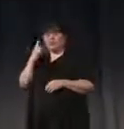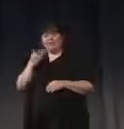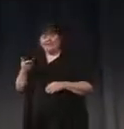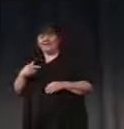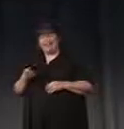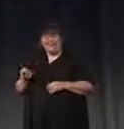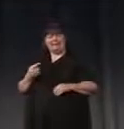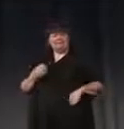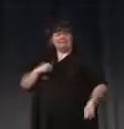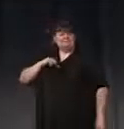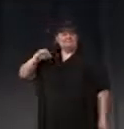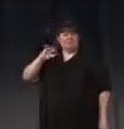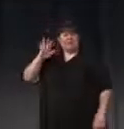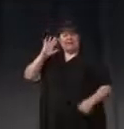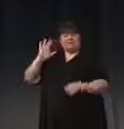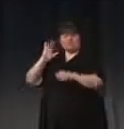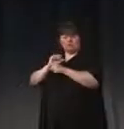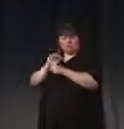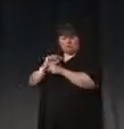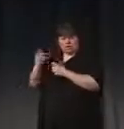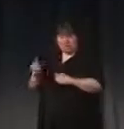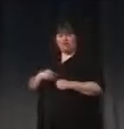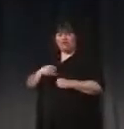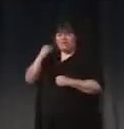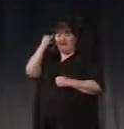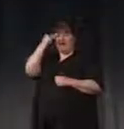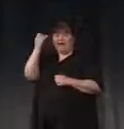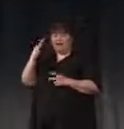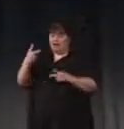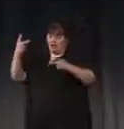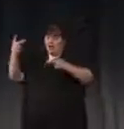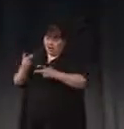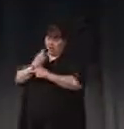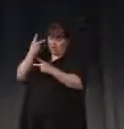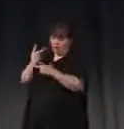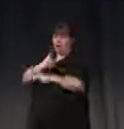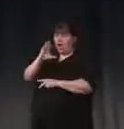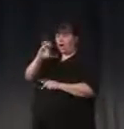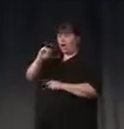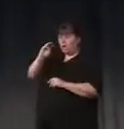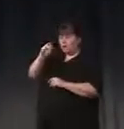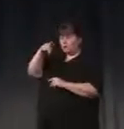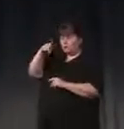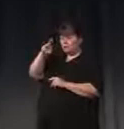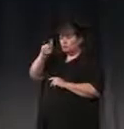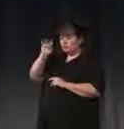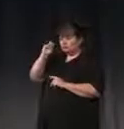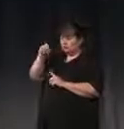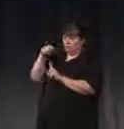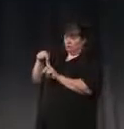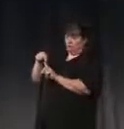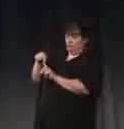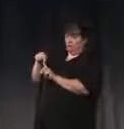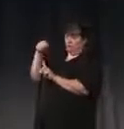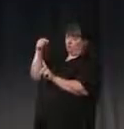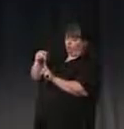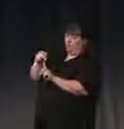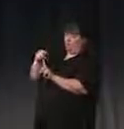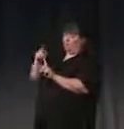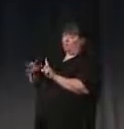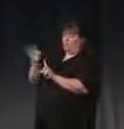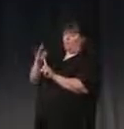against in his work is the idea that computation is the useful, the key, the driving metaphor